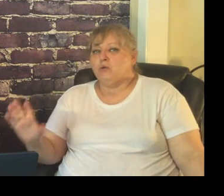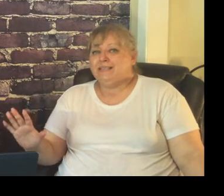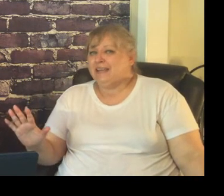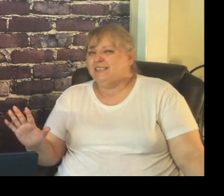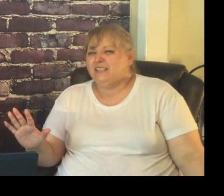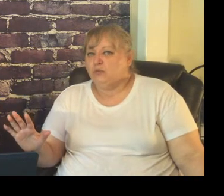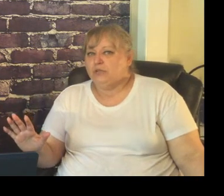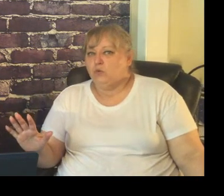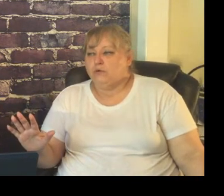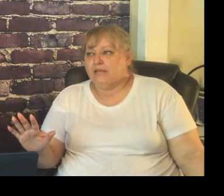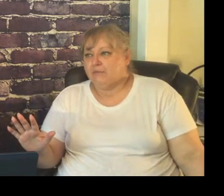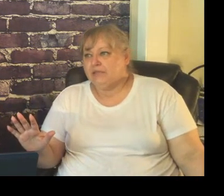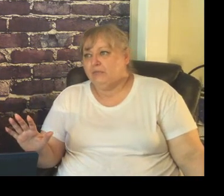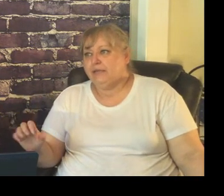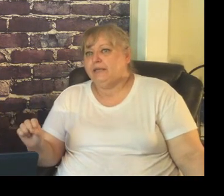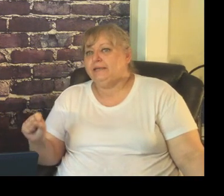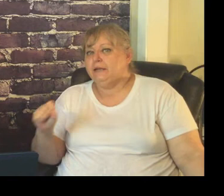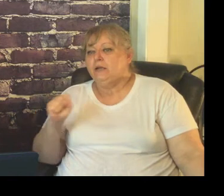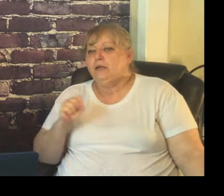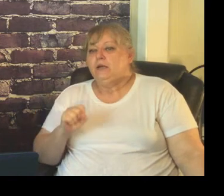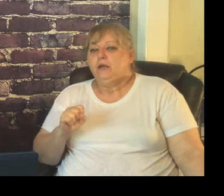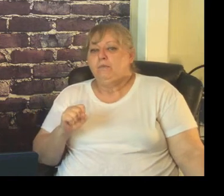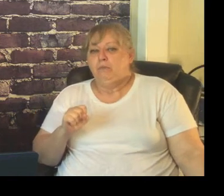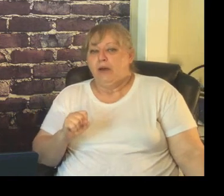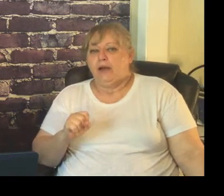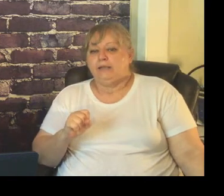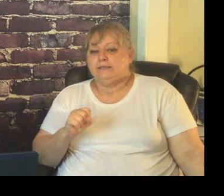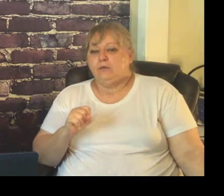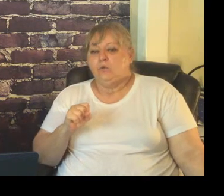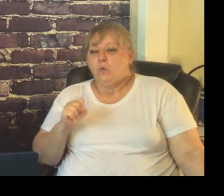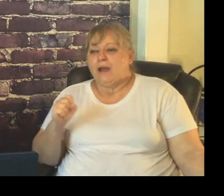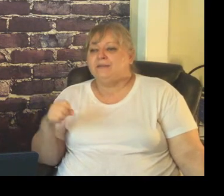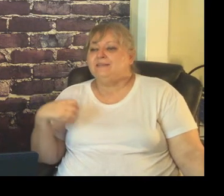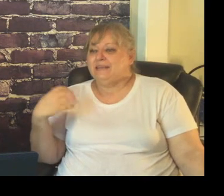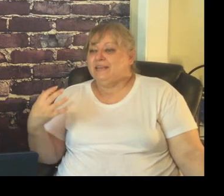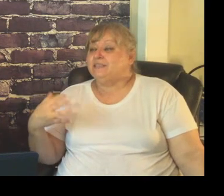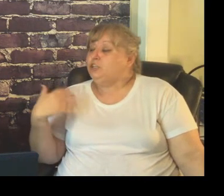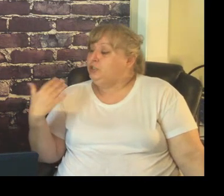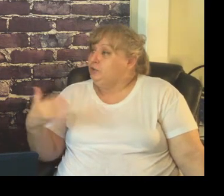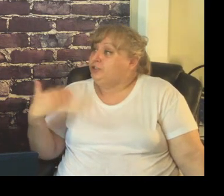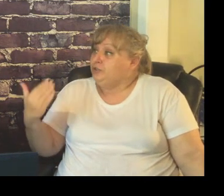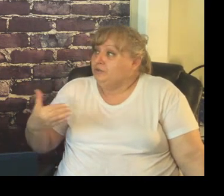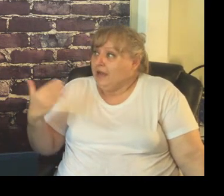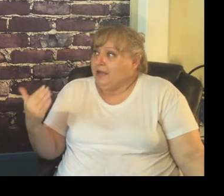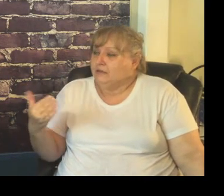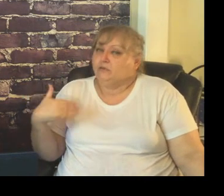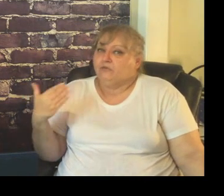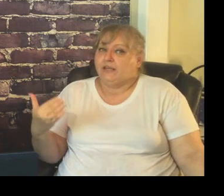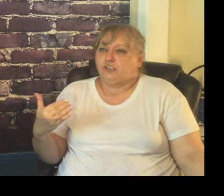it takes a little bit more time in the beginning but once the kids used to do that the reflection